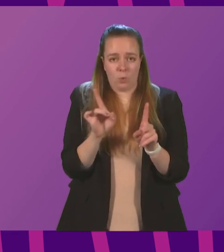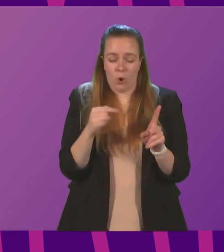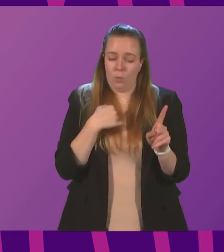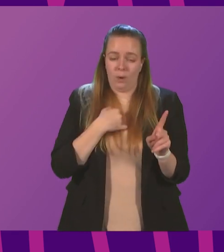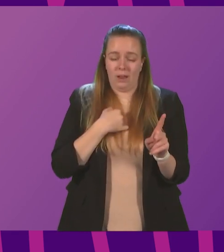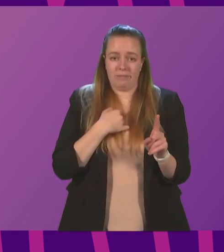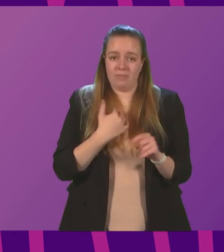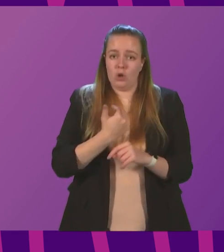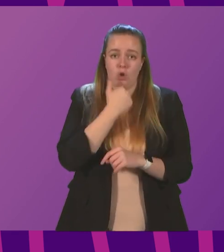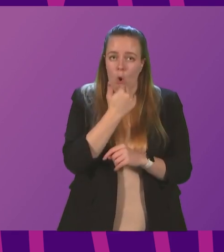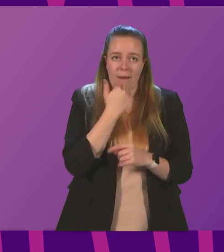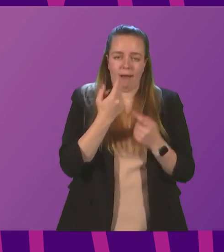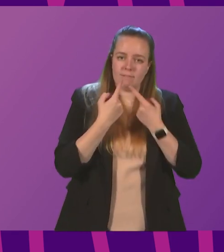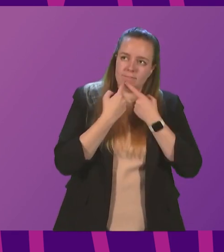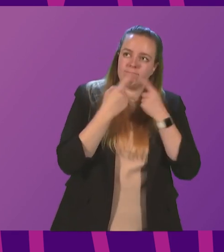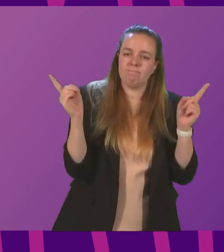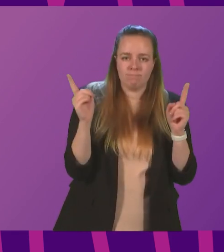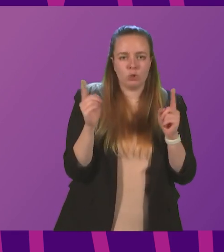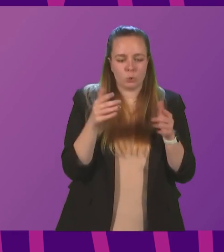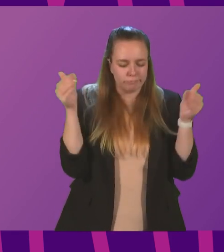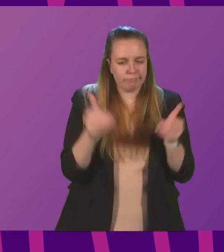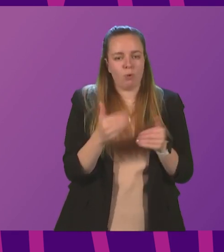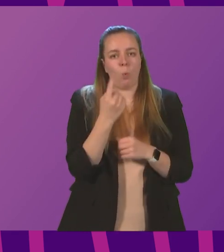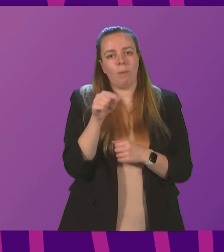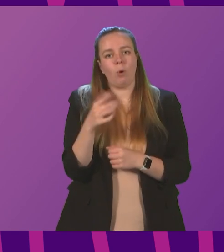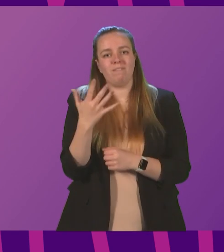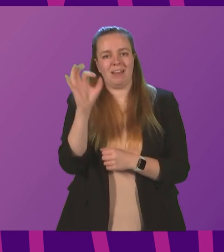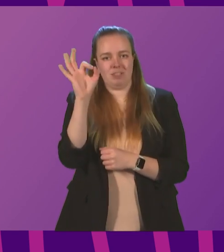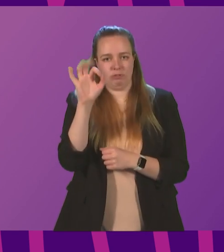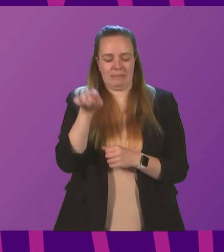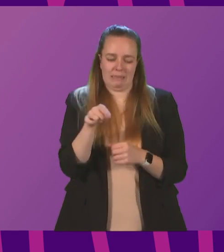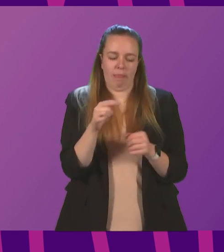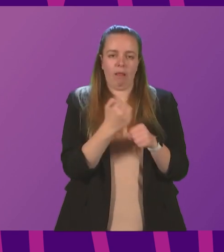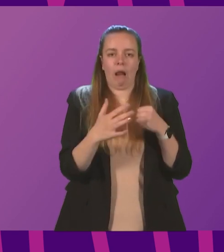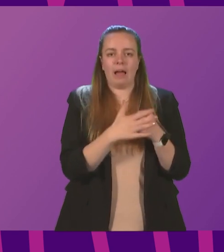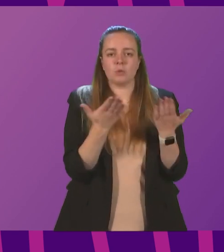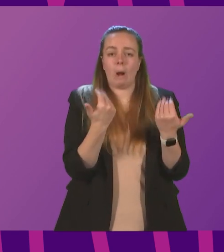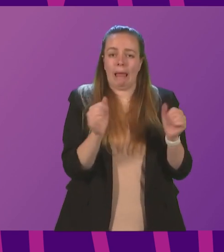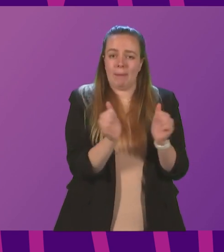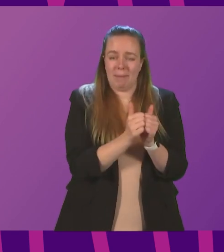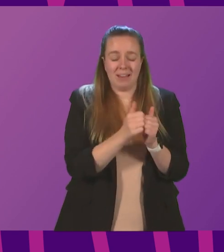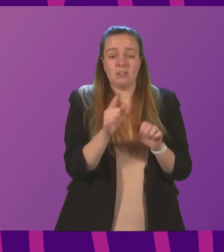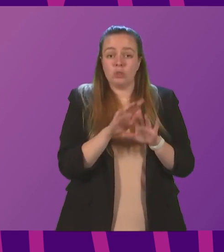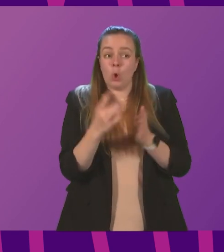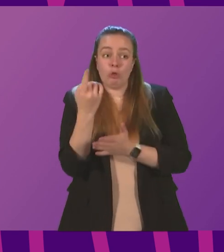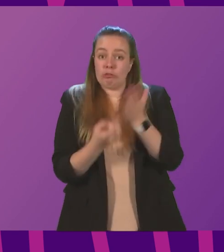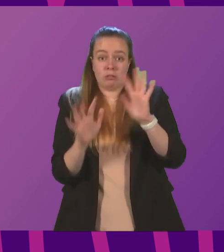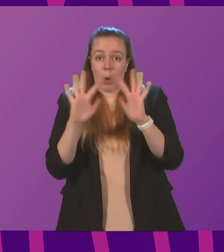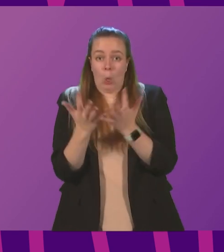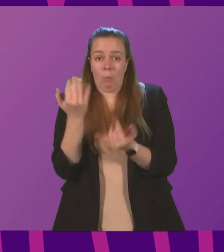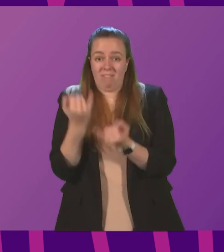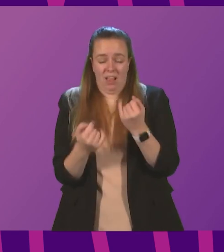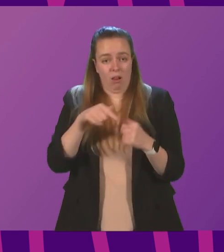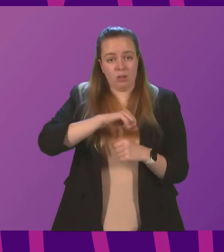have enough of a pledge to keep to 1.5 degrees in the current Glasgow Climate Pact. And this isn't just a global failing. Here in